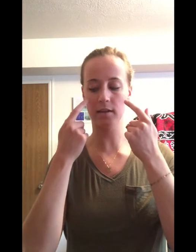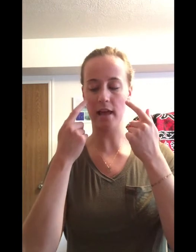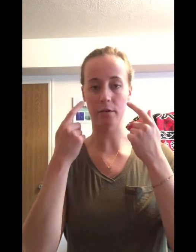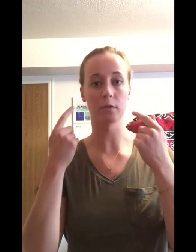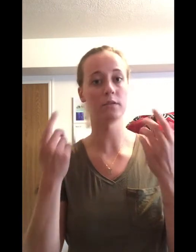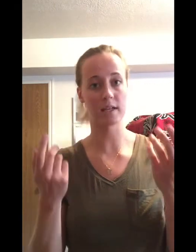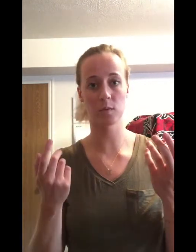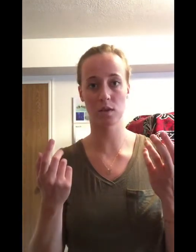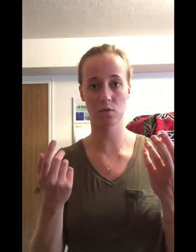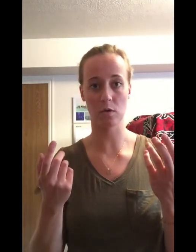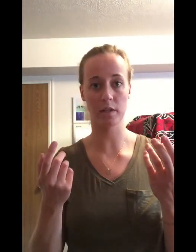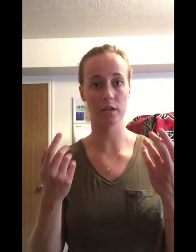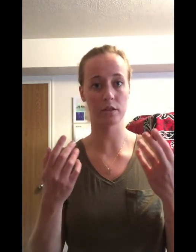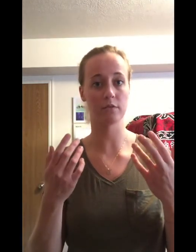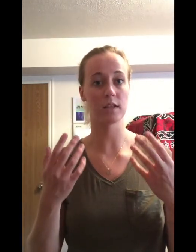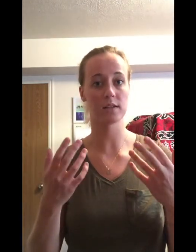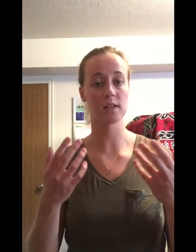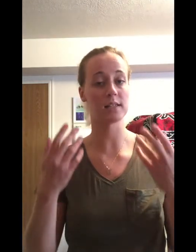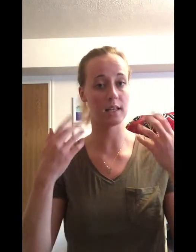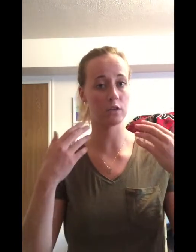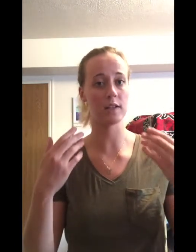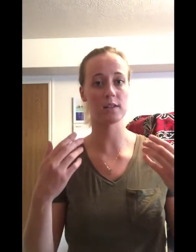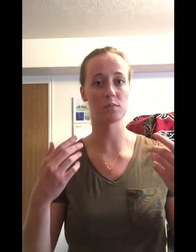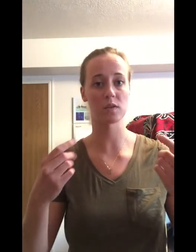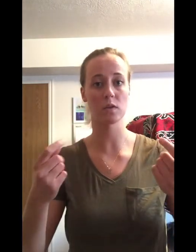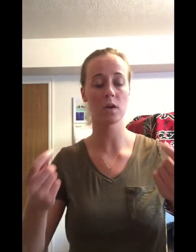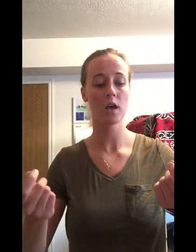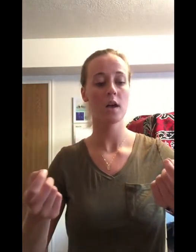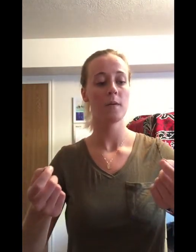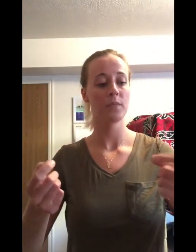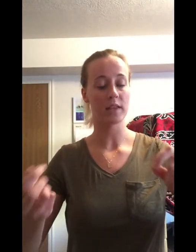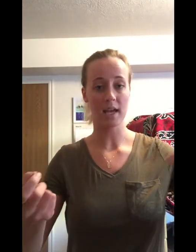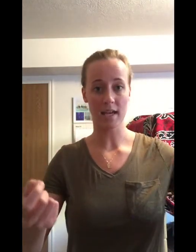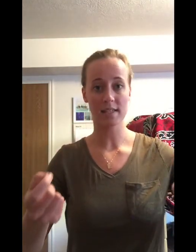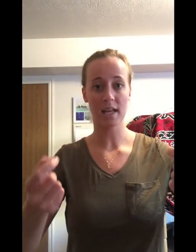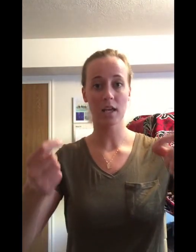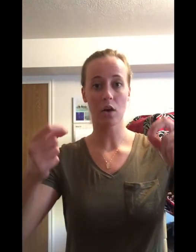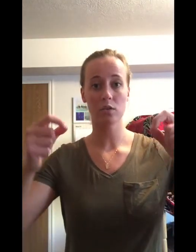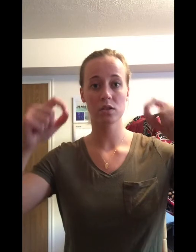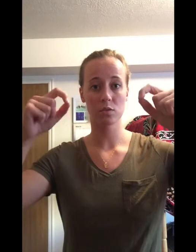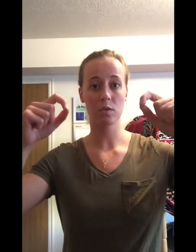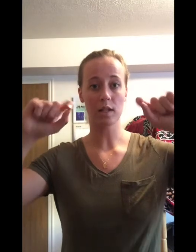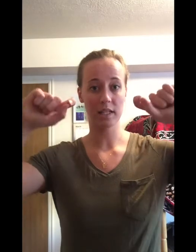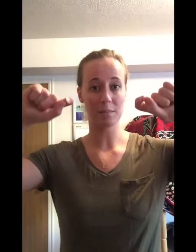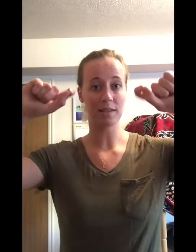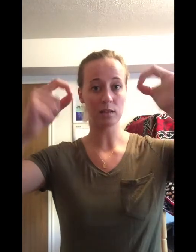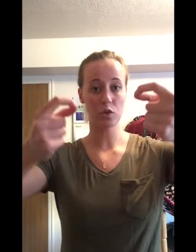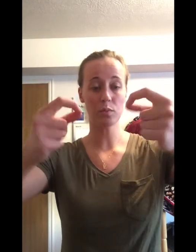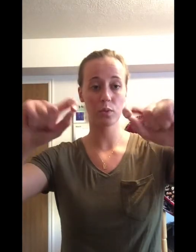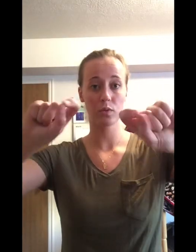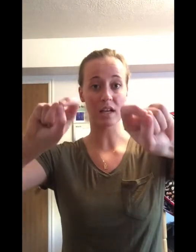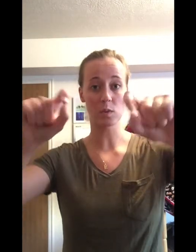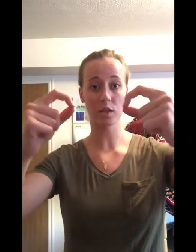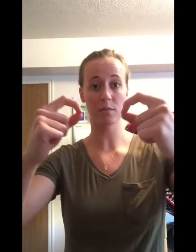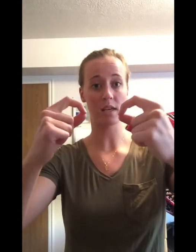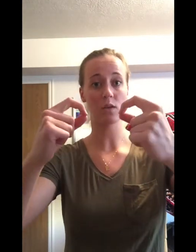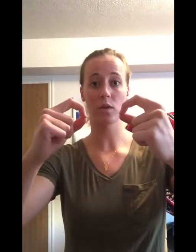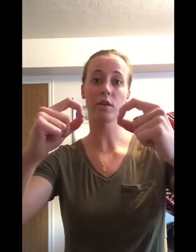and lateral. That's what the trochlear nerve does is it innervates this muscle. And like I said, it goes through a ligament loop. That's what you're making with your